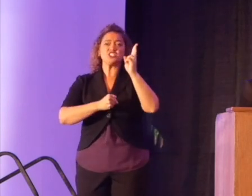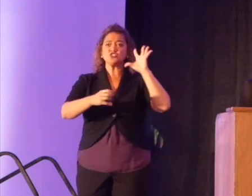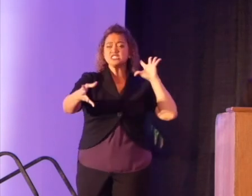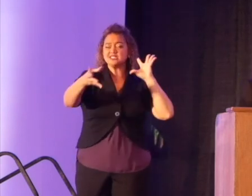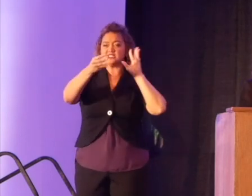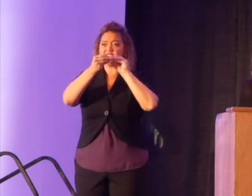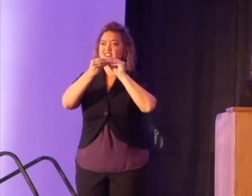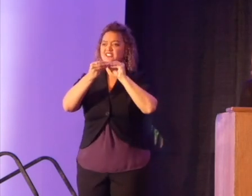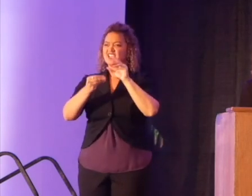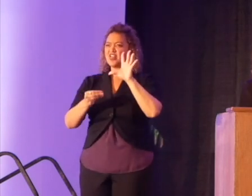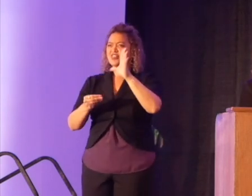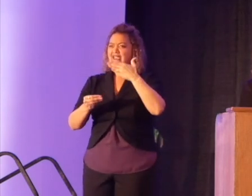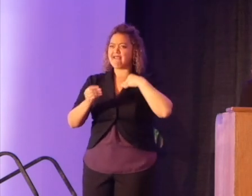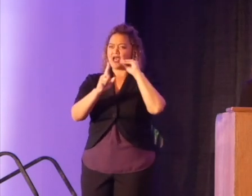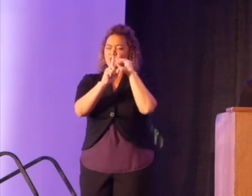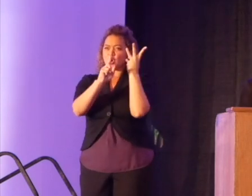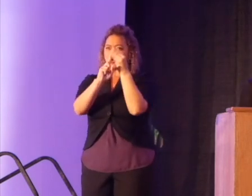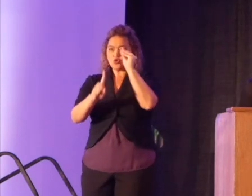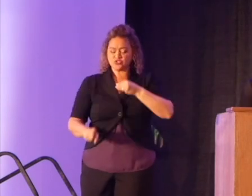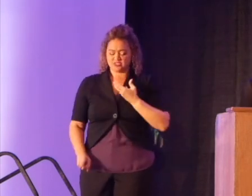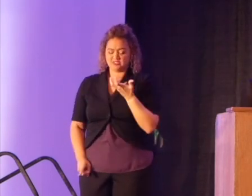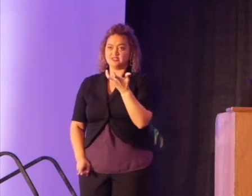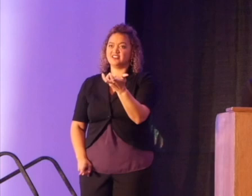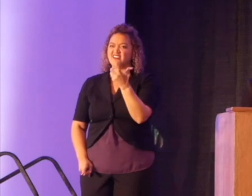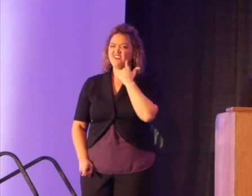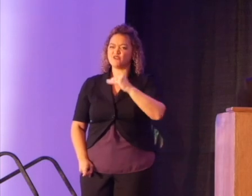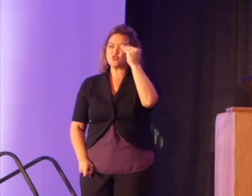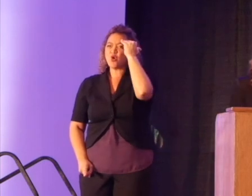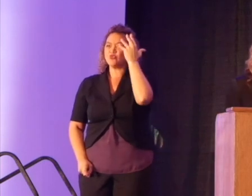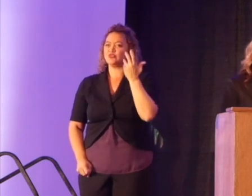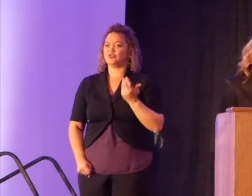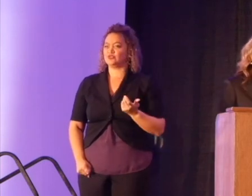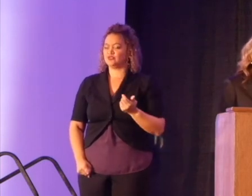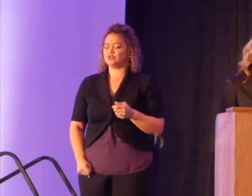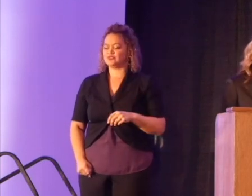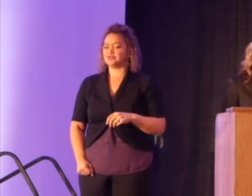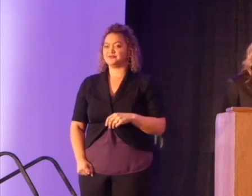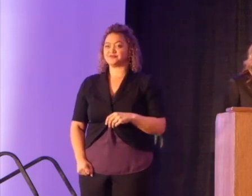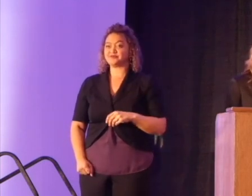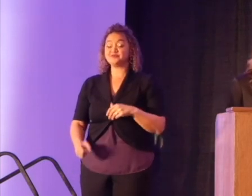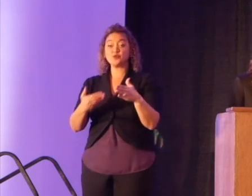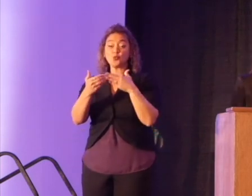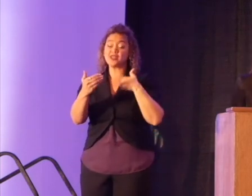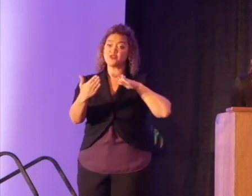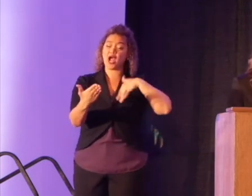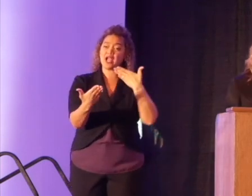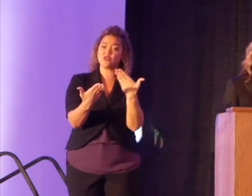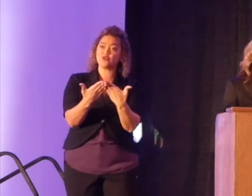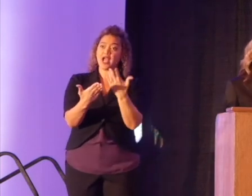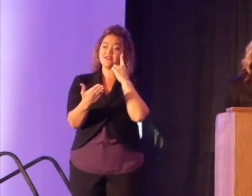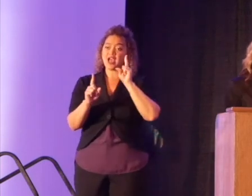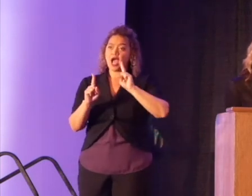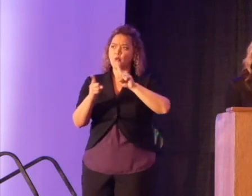They were the carriers of culture and living bodies of knowledge. When I first arrived, I ventured